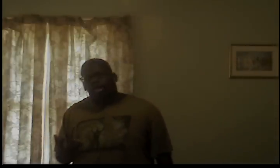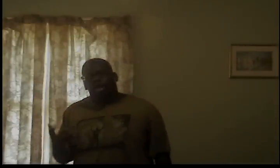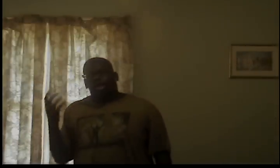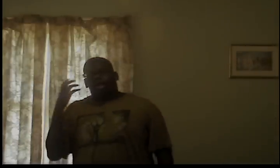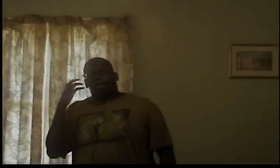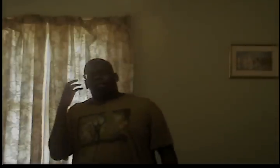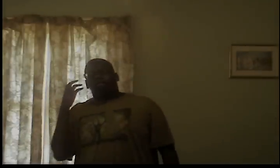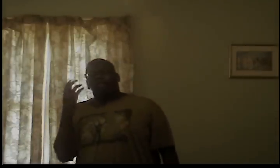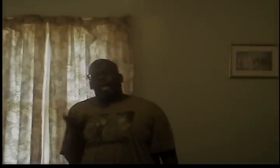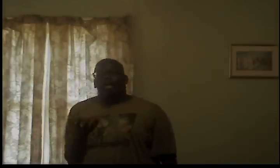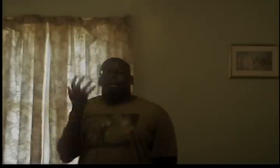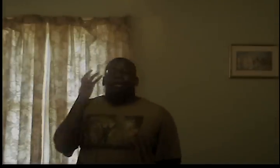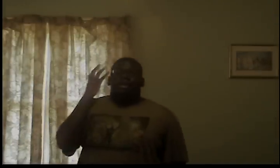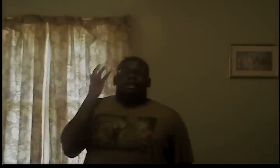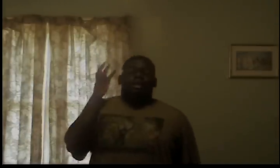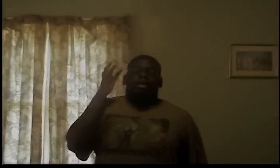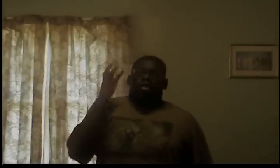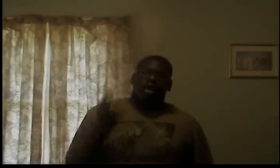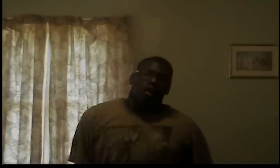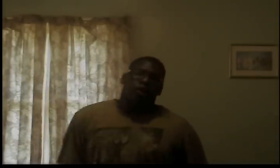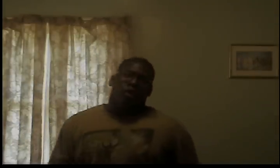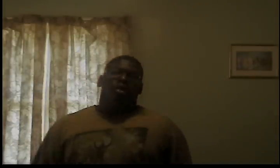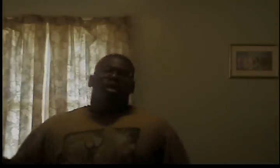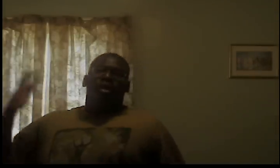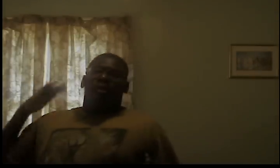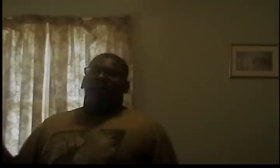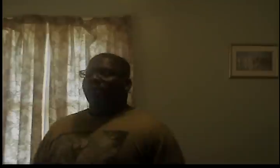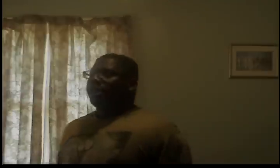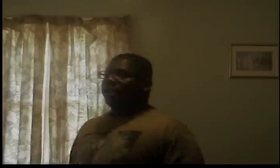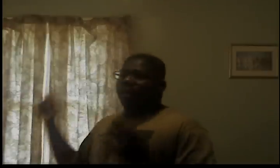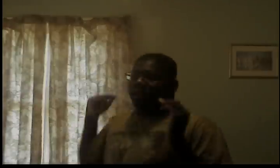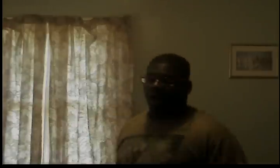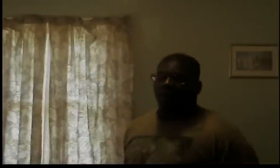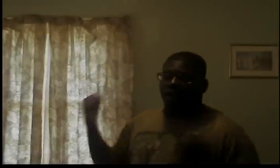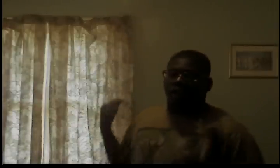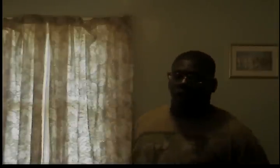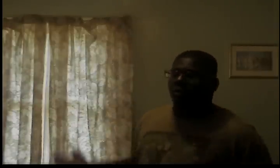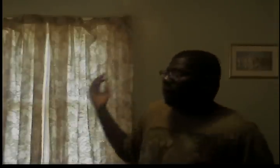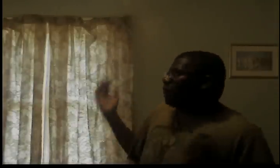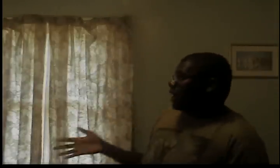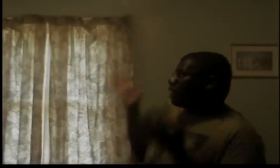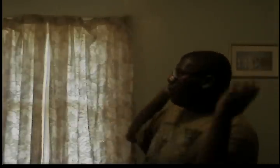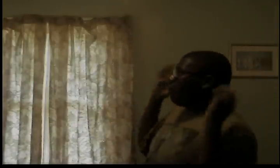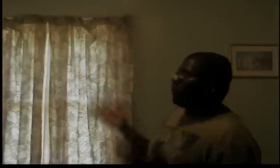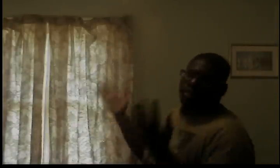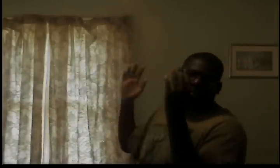that is under me calling you a faggot on facebook